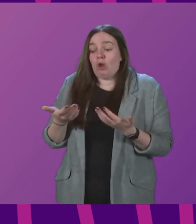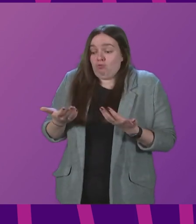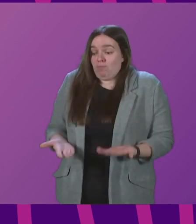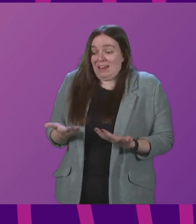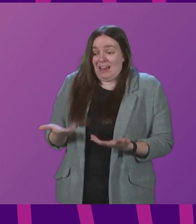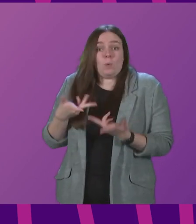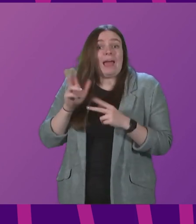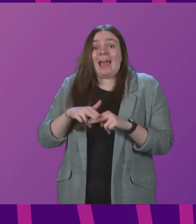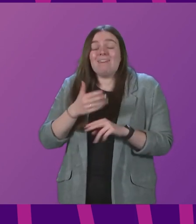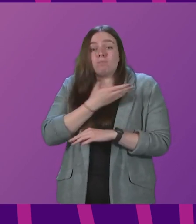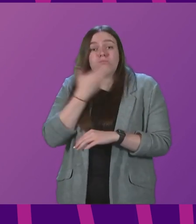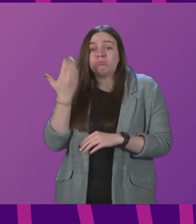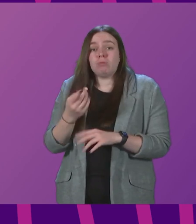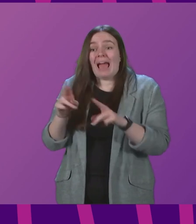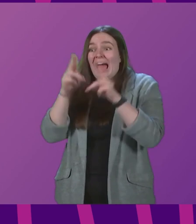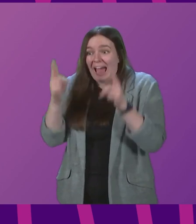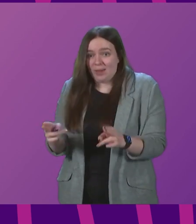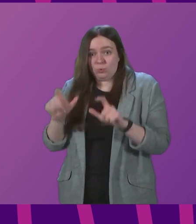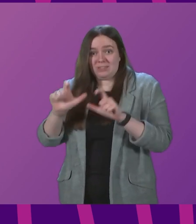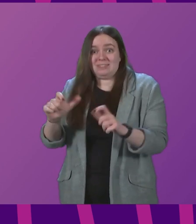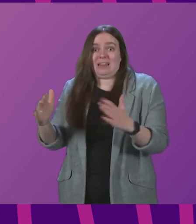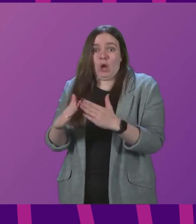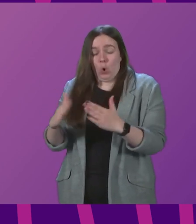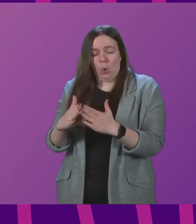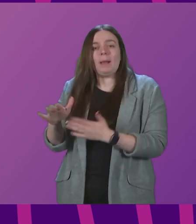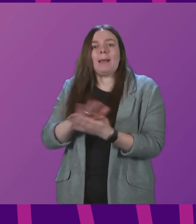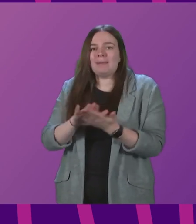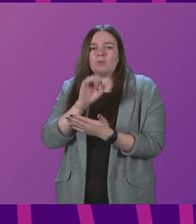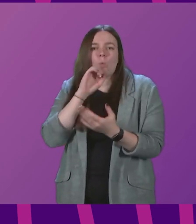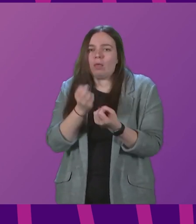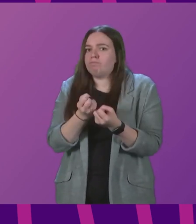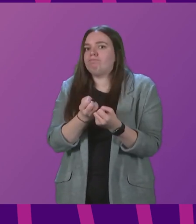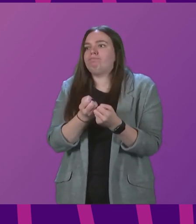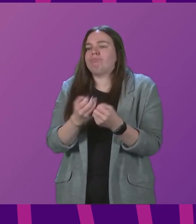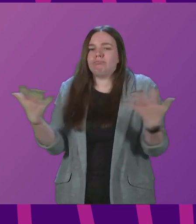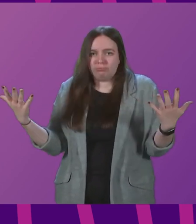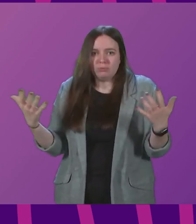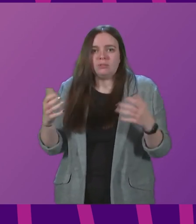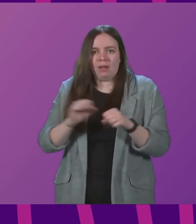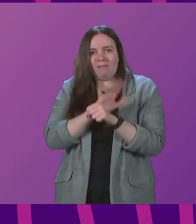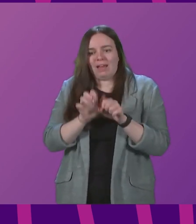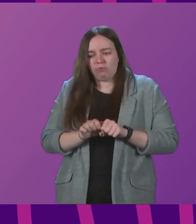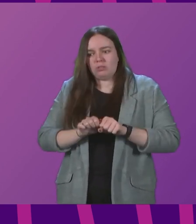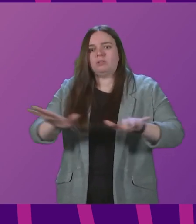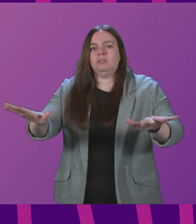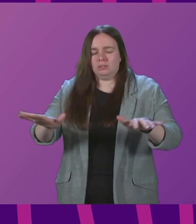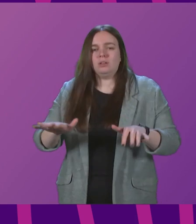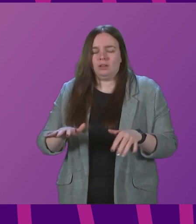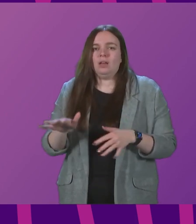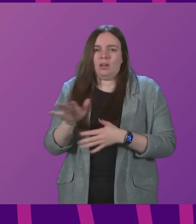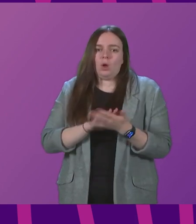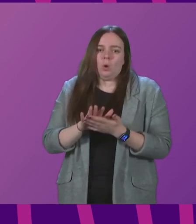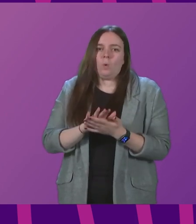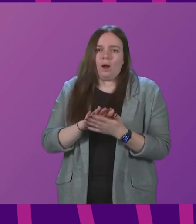households isolating when one member is positive, we will have many more cases of the virus spreading and we will compound, not